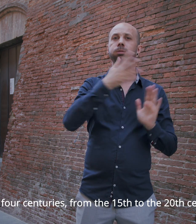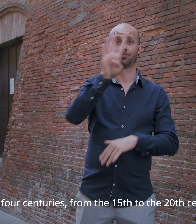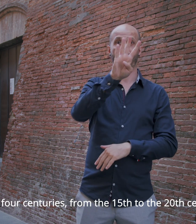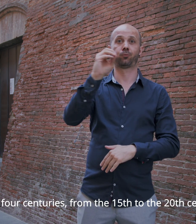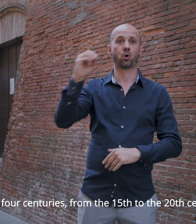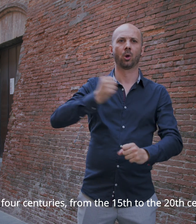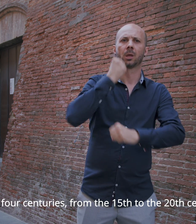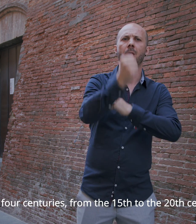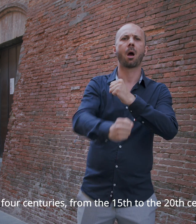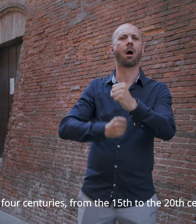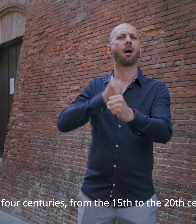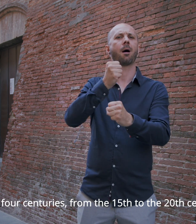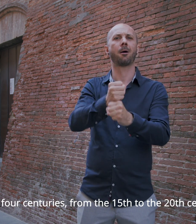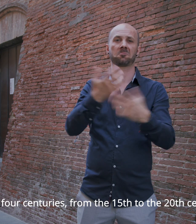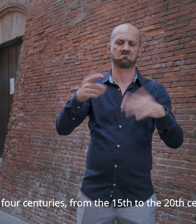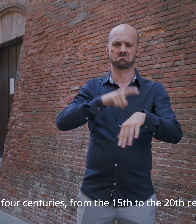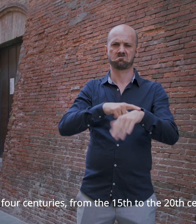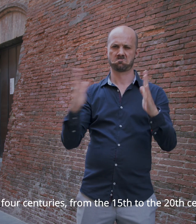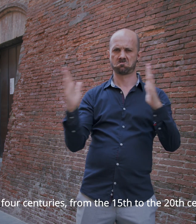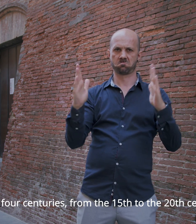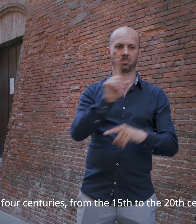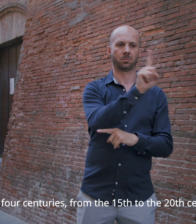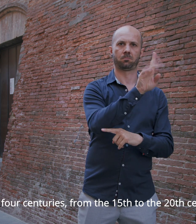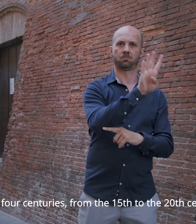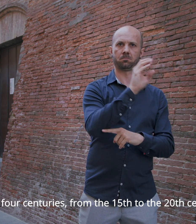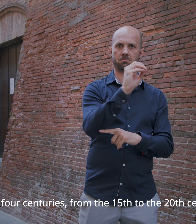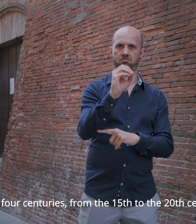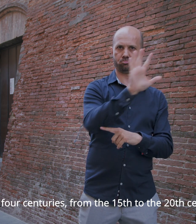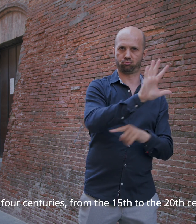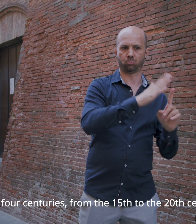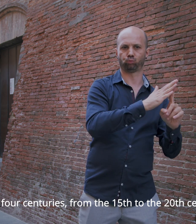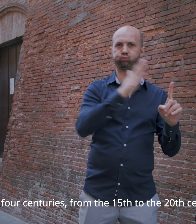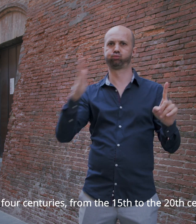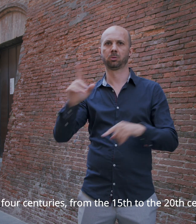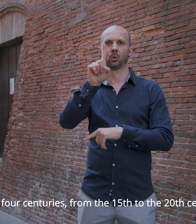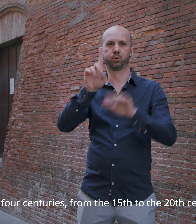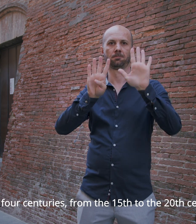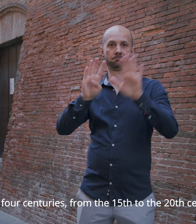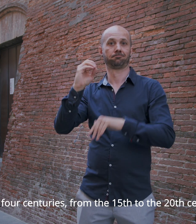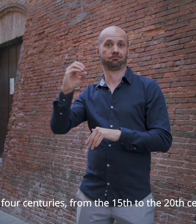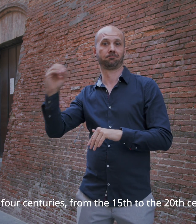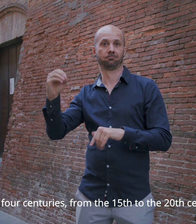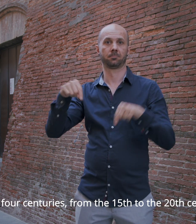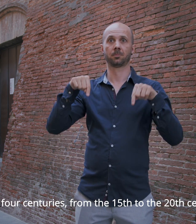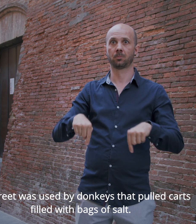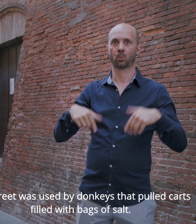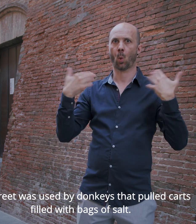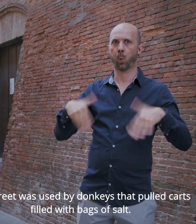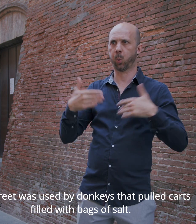In fact, for over two centuries, from the 15th to the 20th centuries, this street